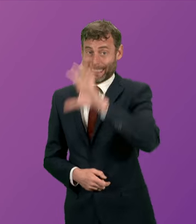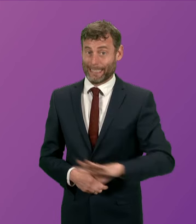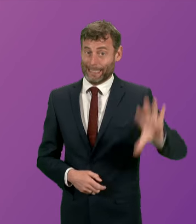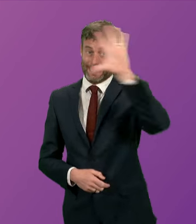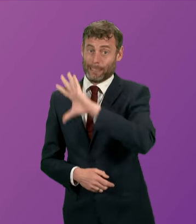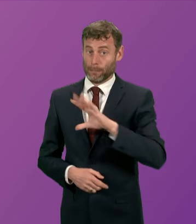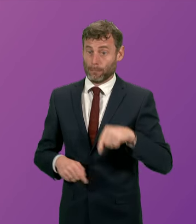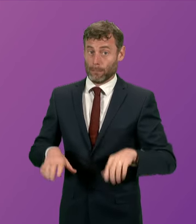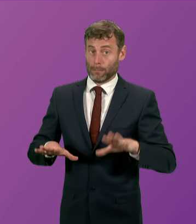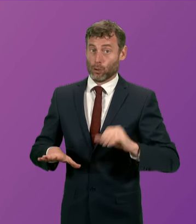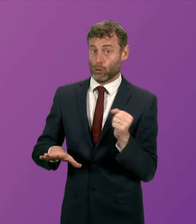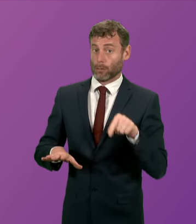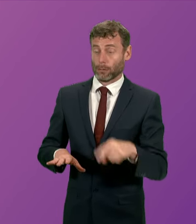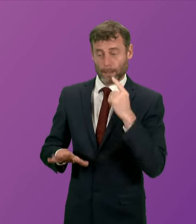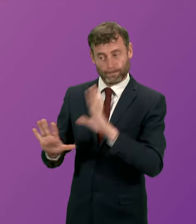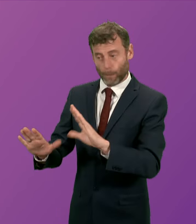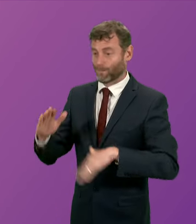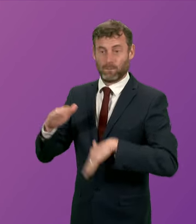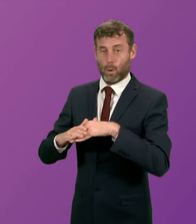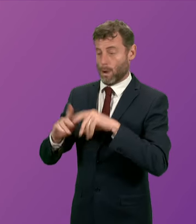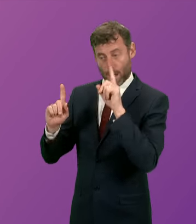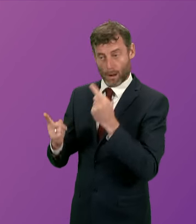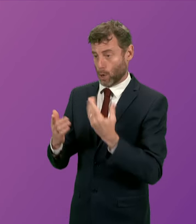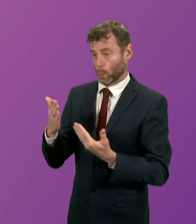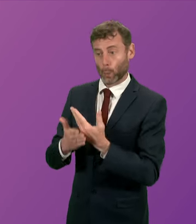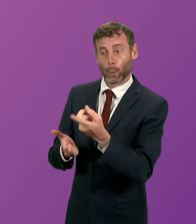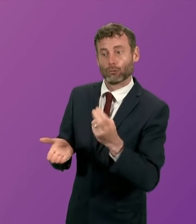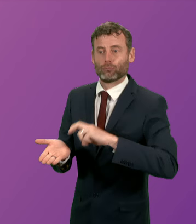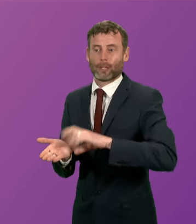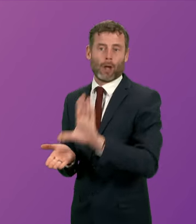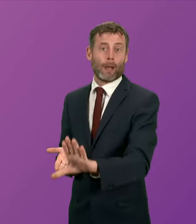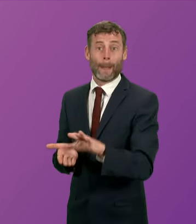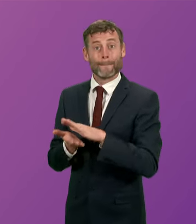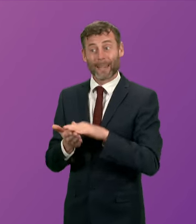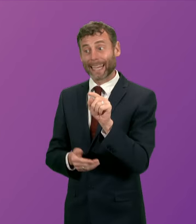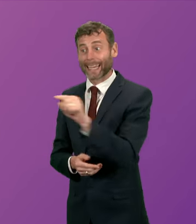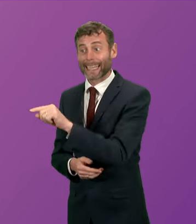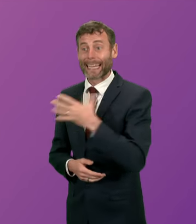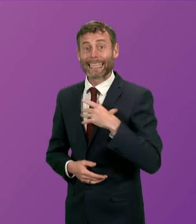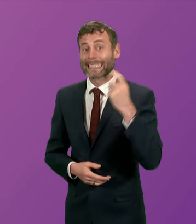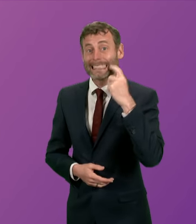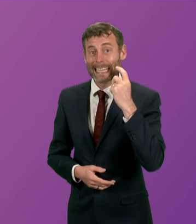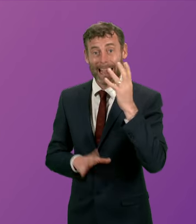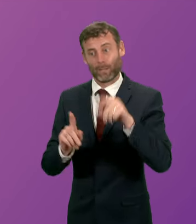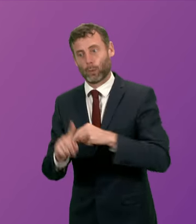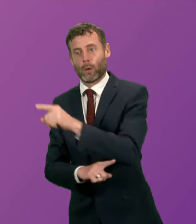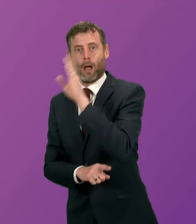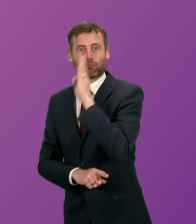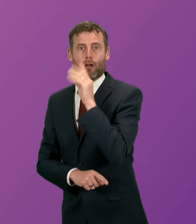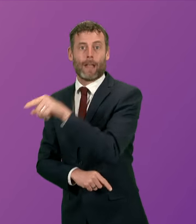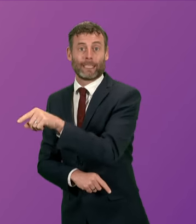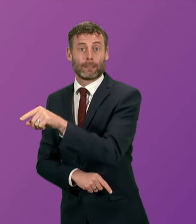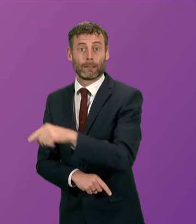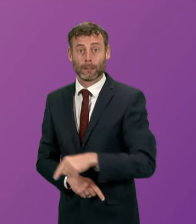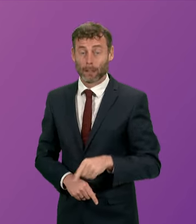NHS patients, and more and more people are being forced to go and pay private. And it's not just dentistry, it's all across our